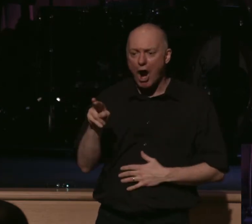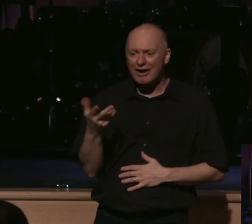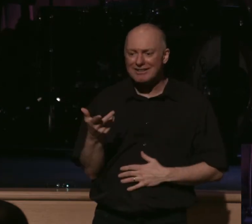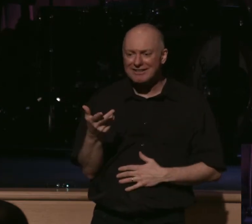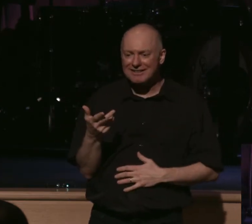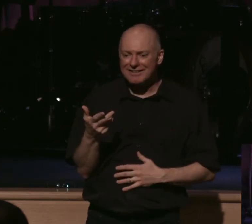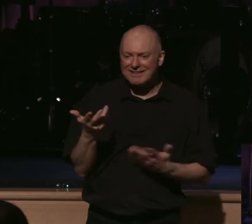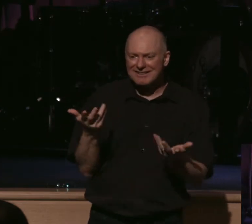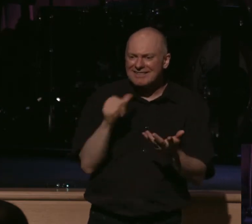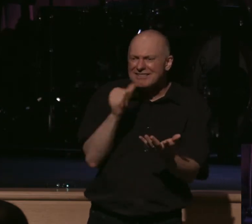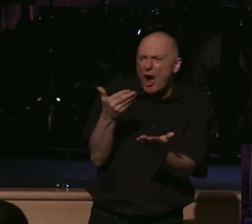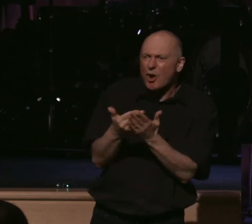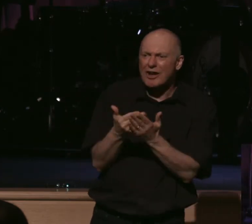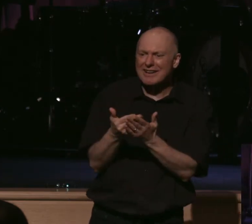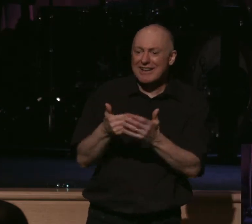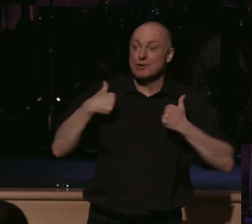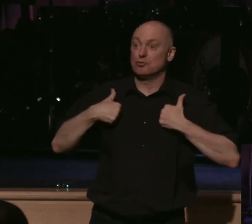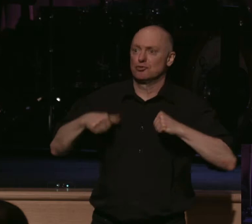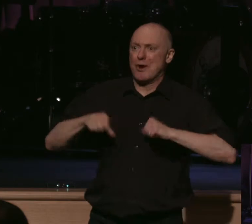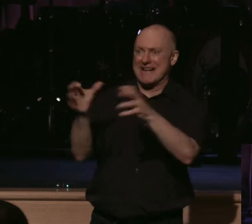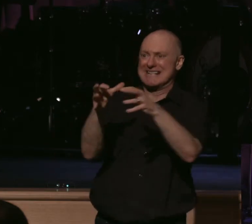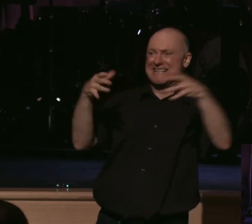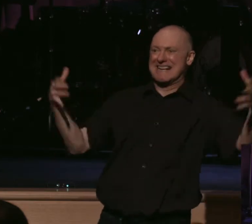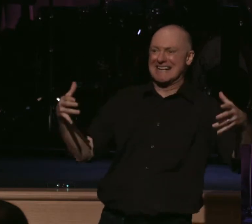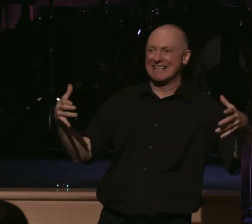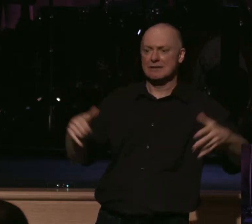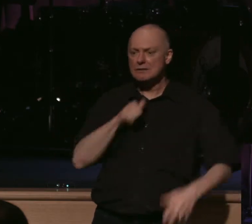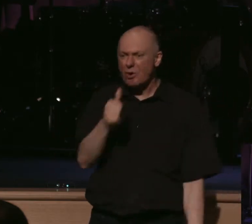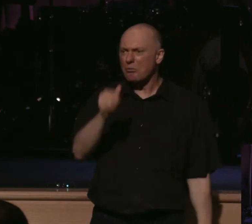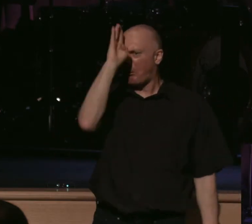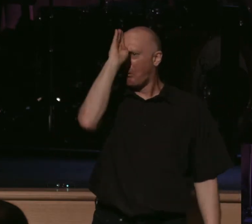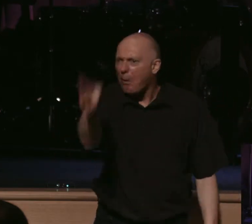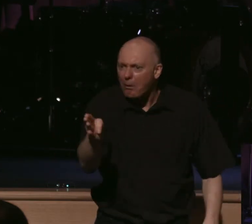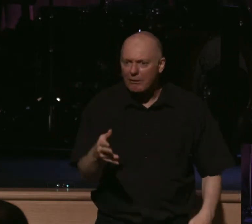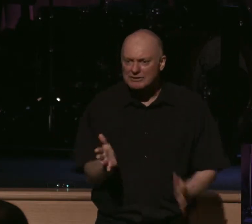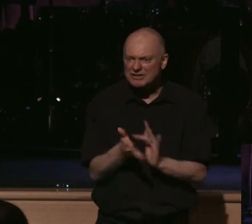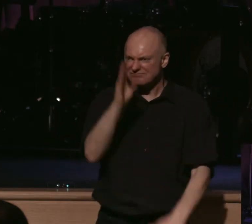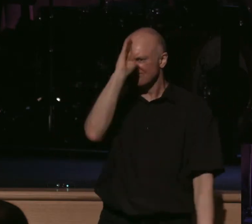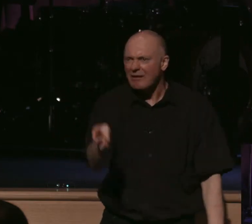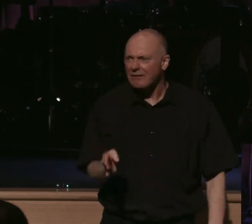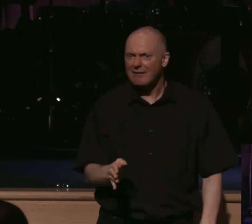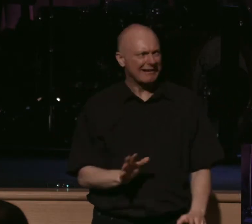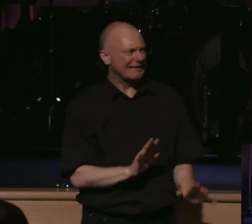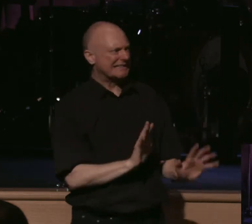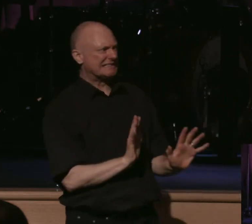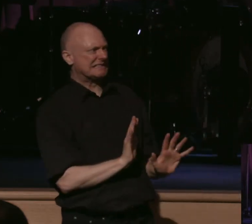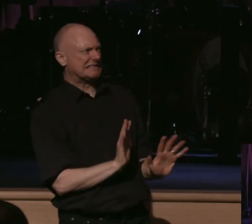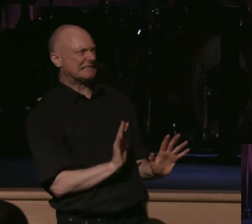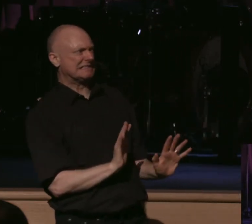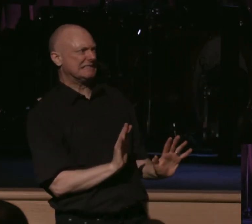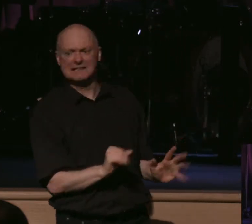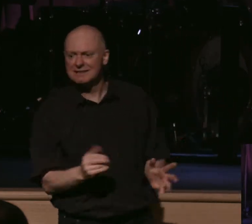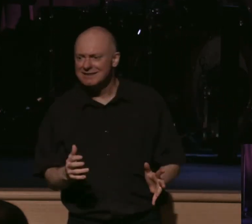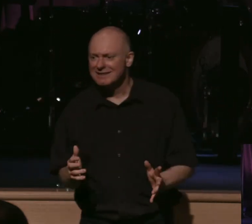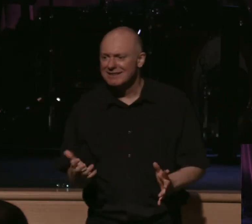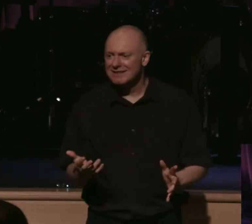It just isn't. If you're trying to sustain a crowd, you don't come up with the stuff that he just did. Let's be sure of this, too. Jesus was not a very good